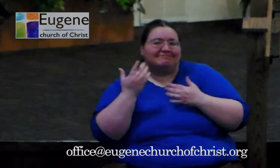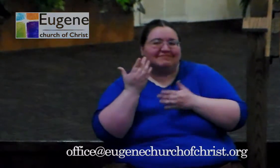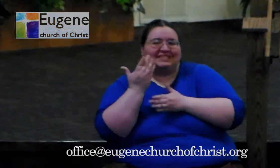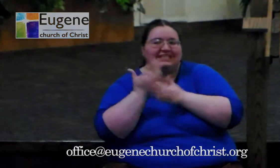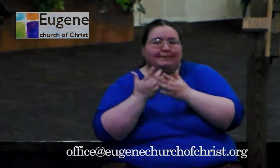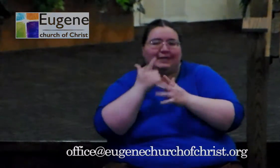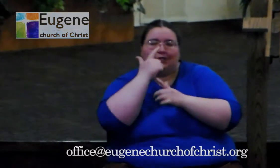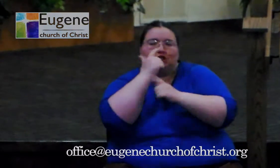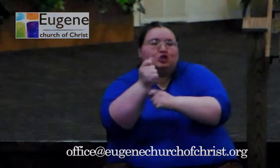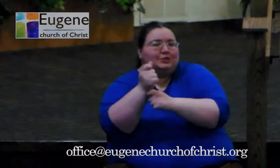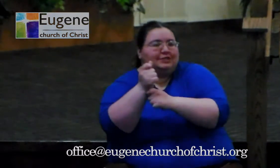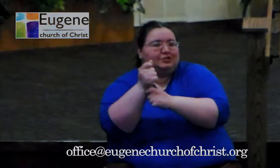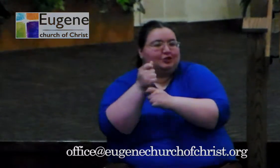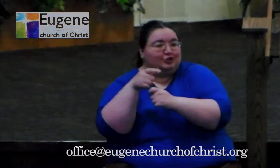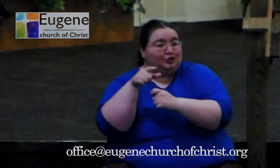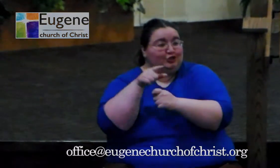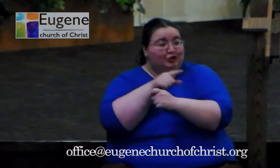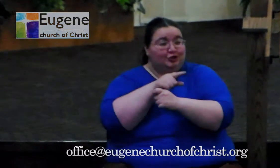about. There's something.